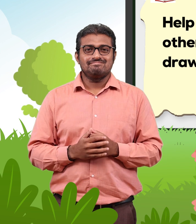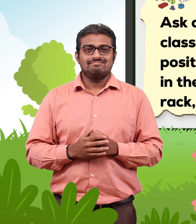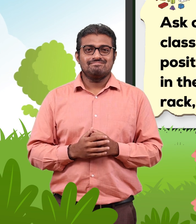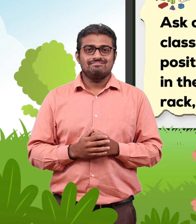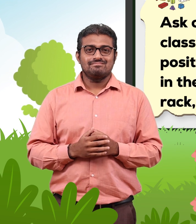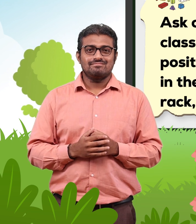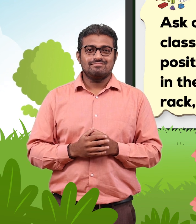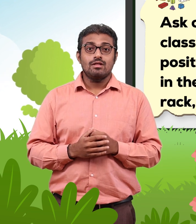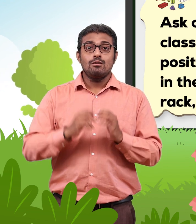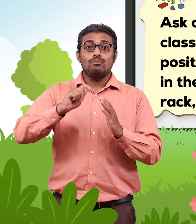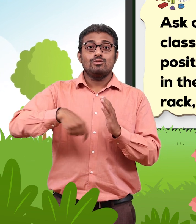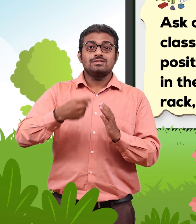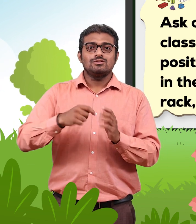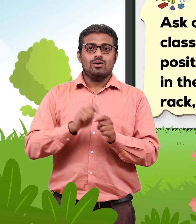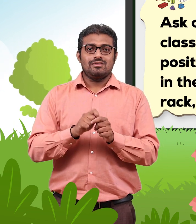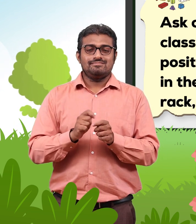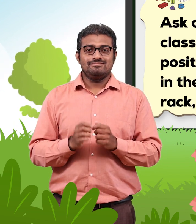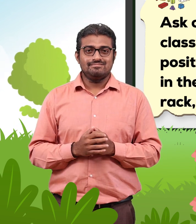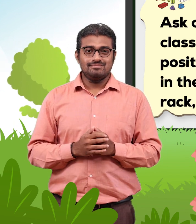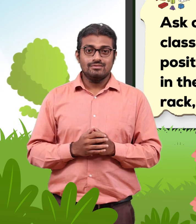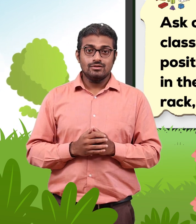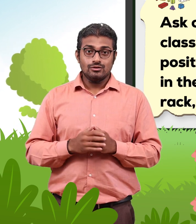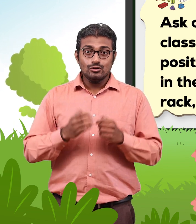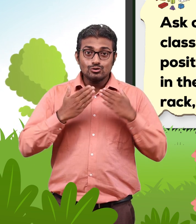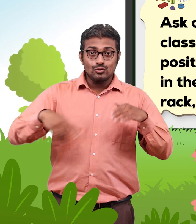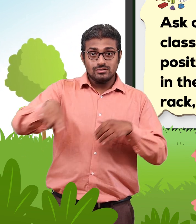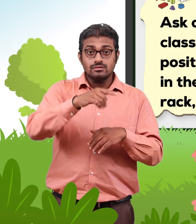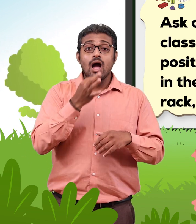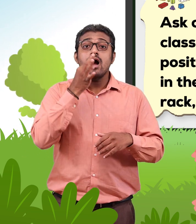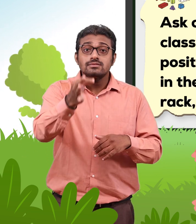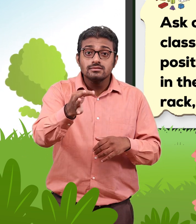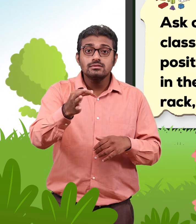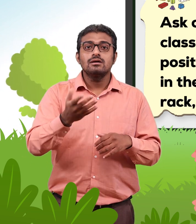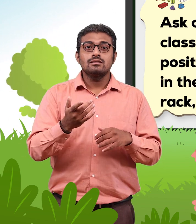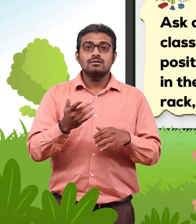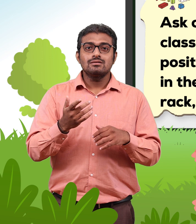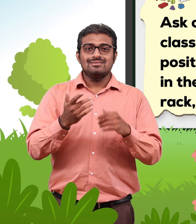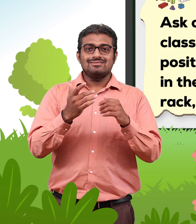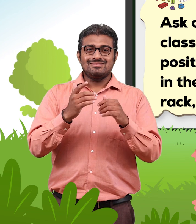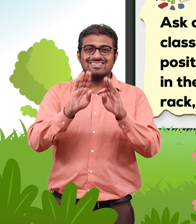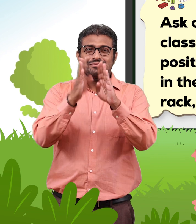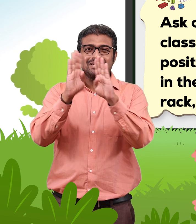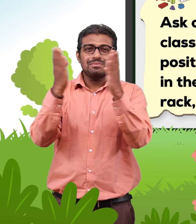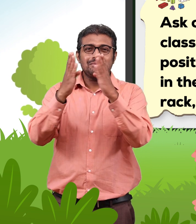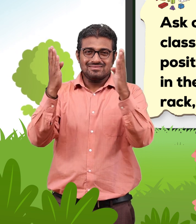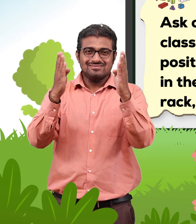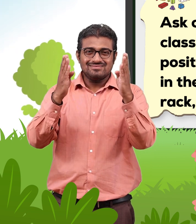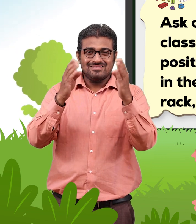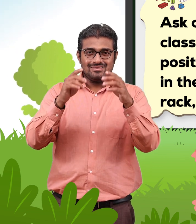Project Work Ask children to arrange the cupboard in the classroom. Ask them